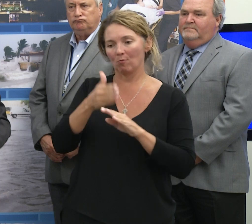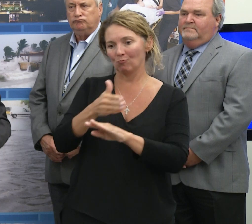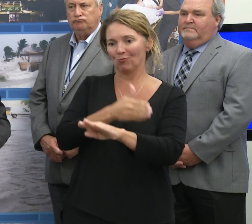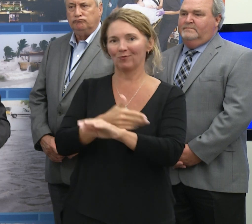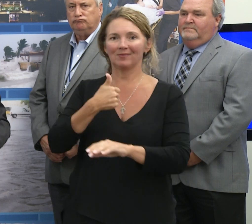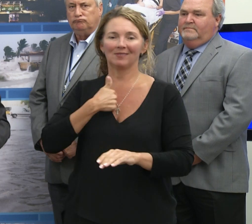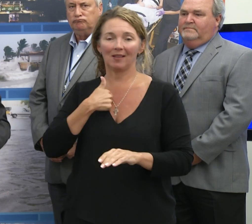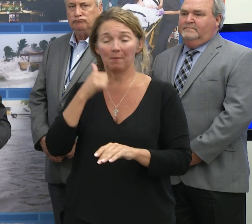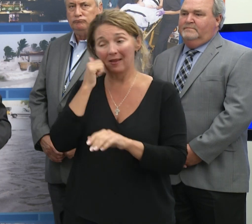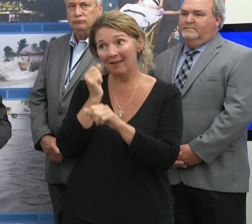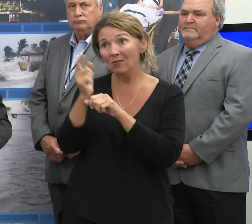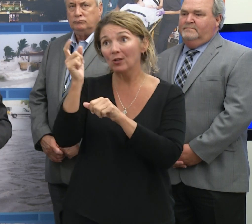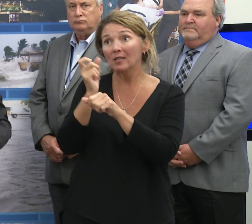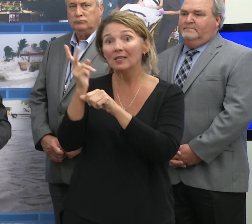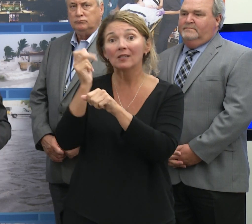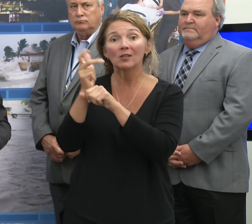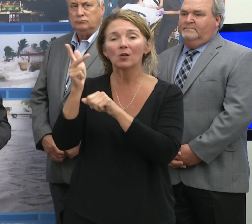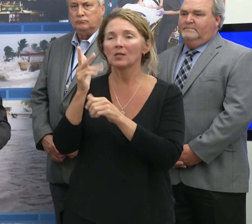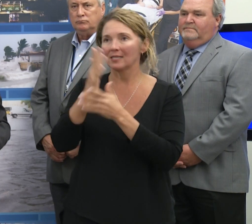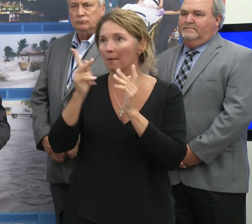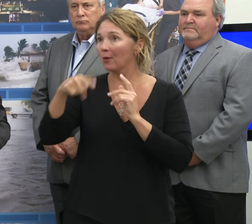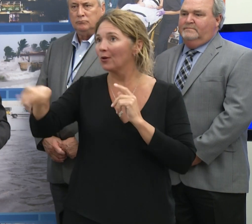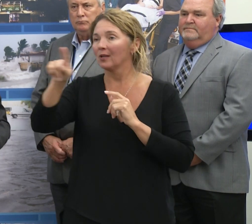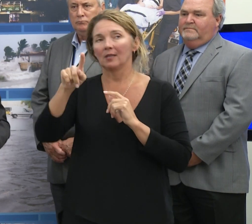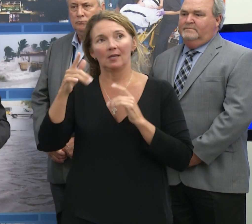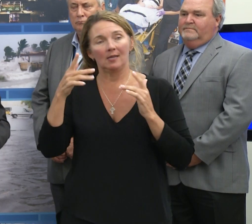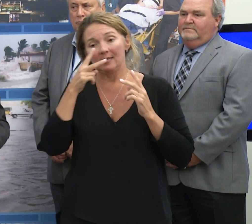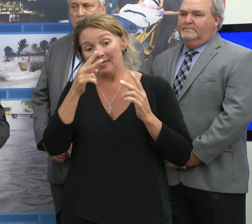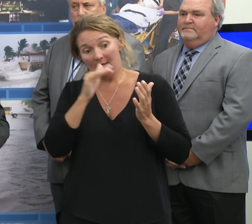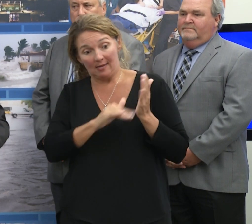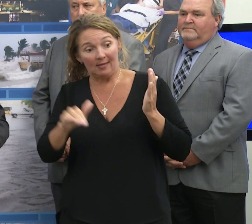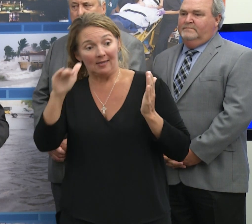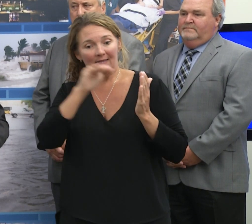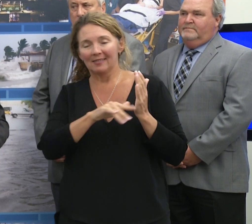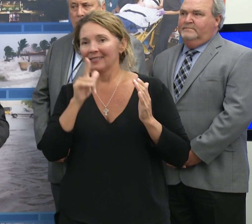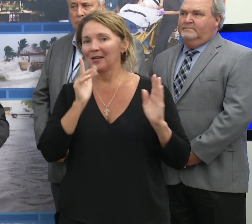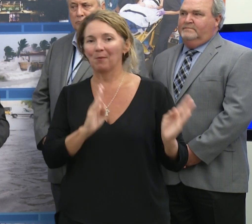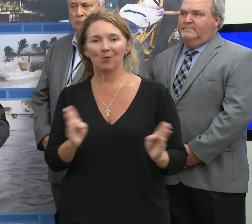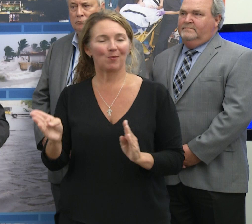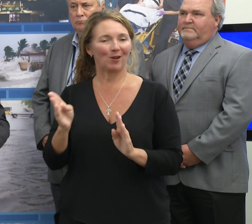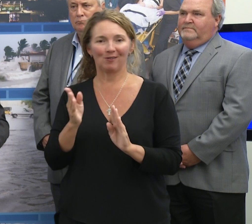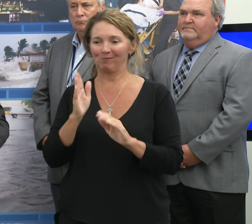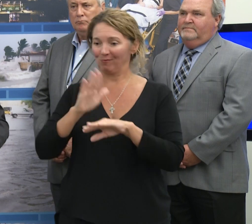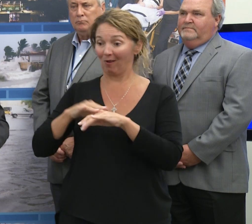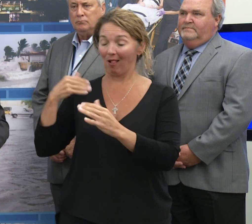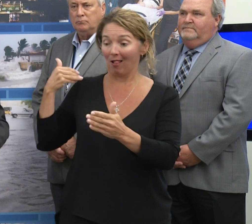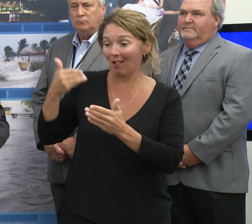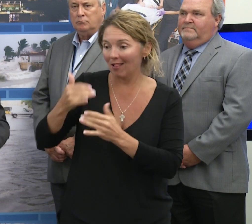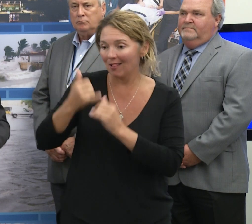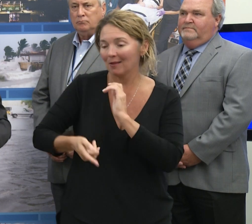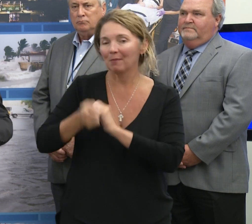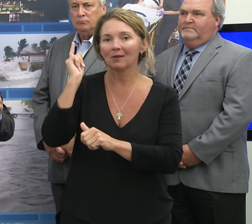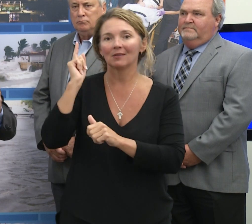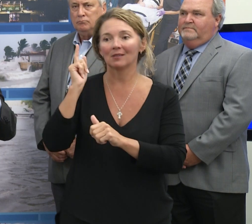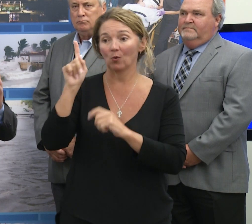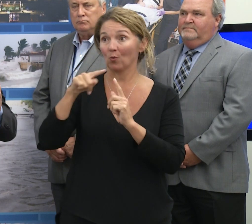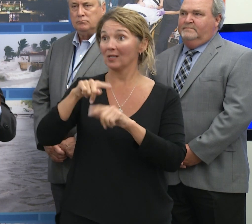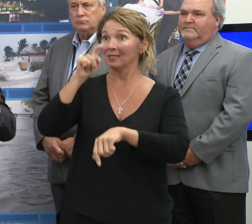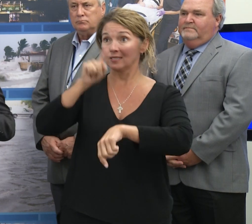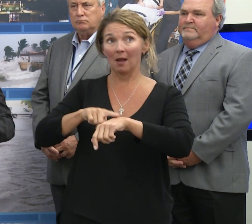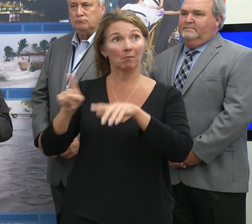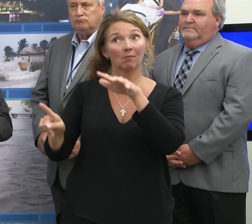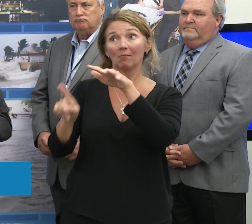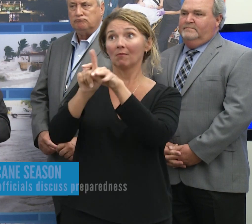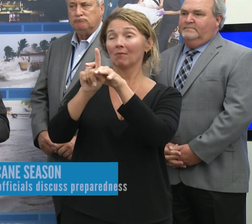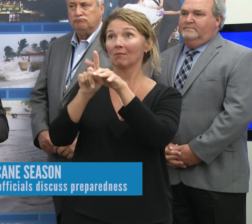But every year, there are people who do not do what they need to do and find themselves when that moment